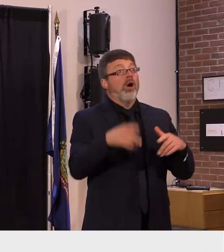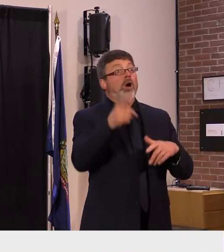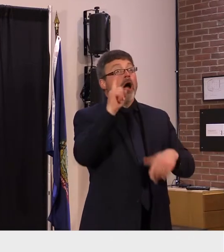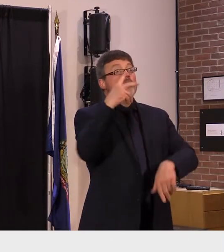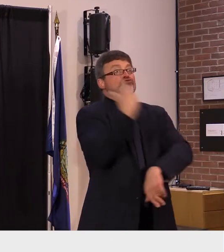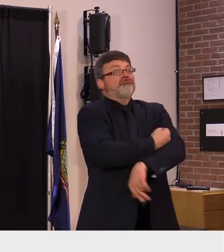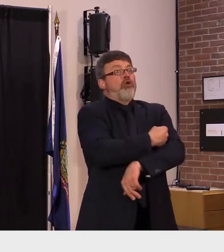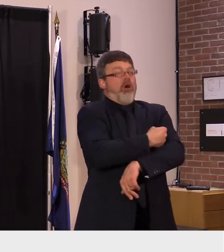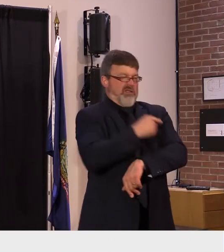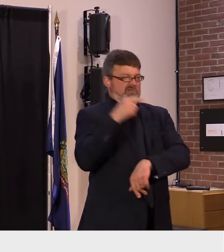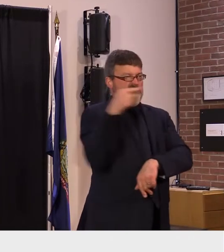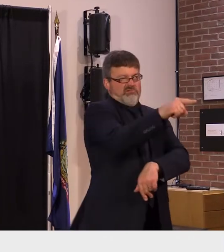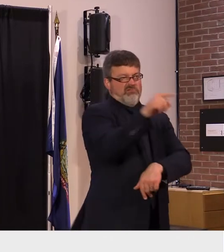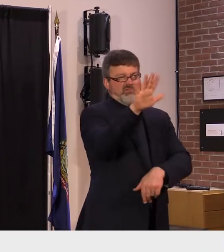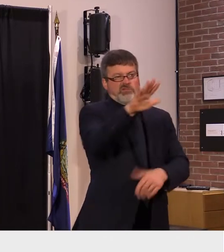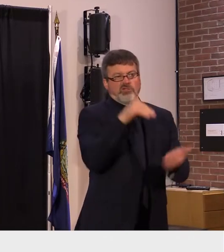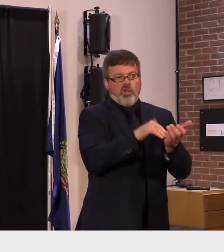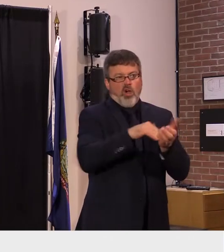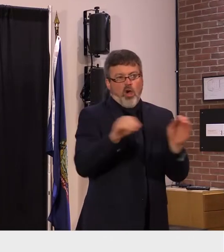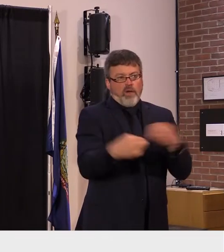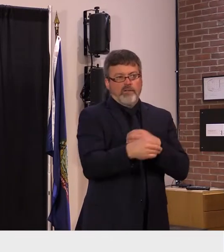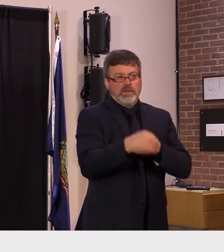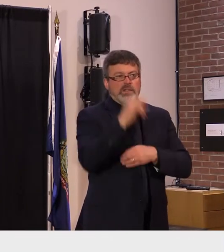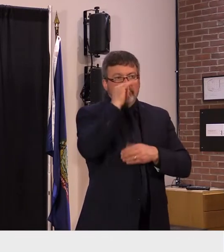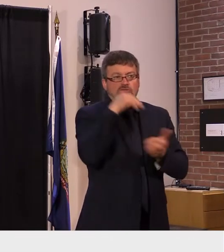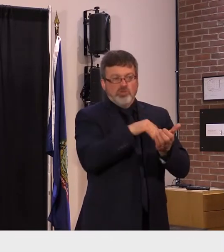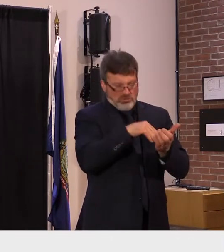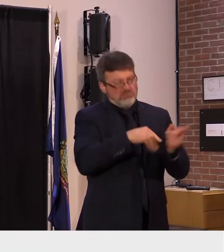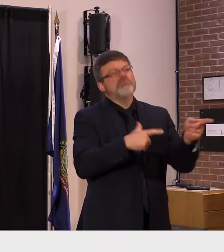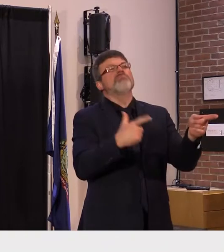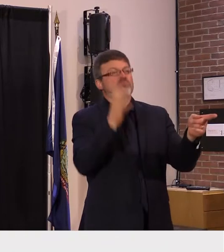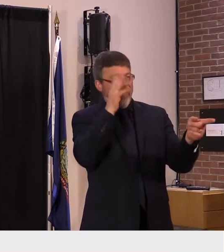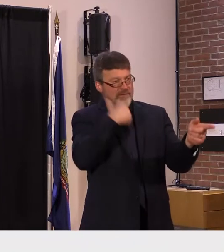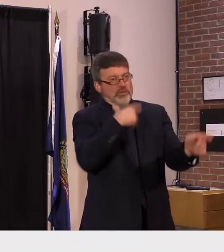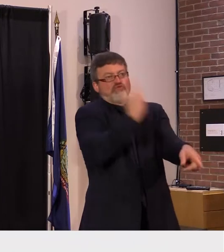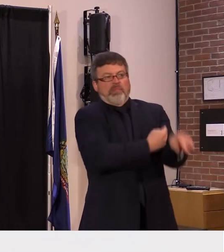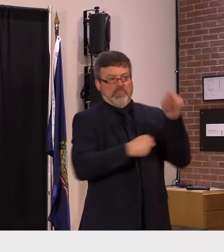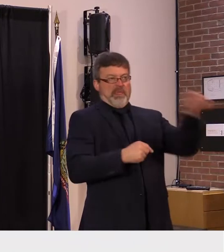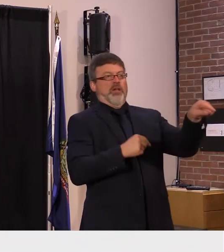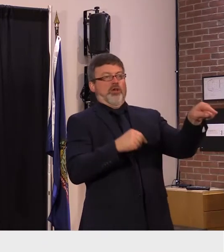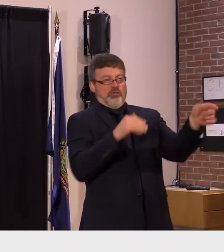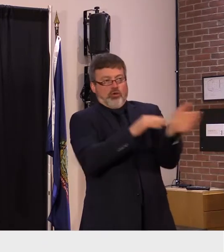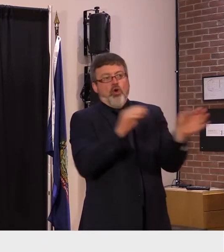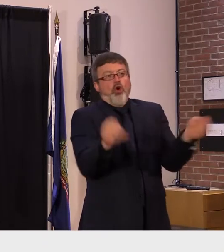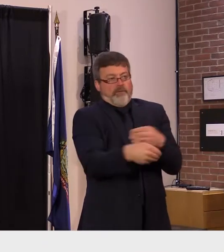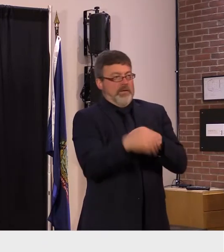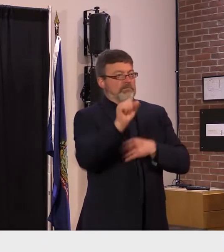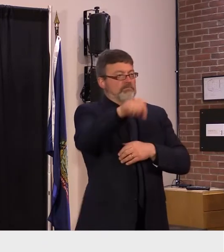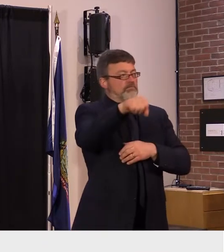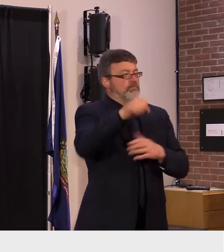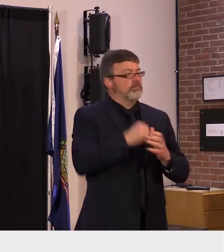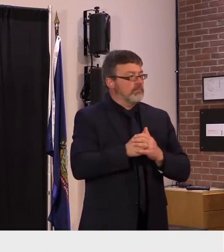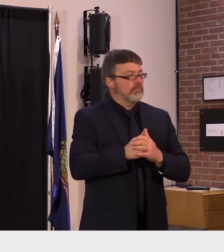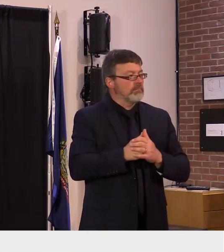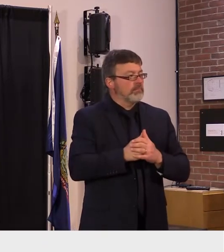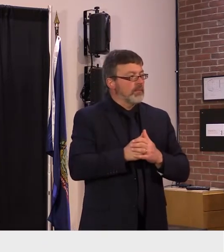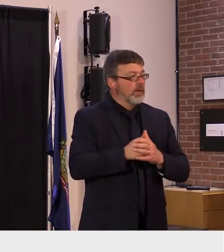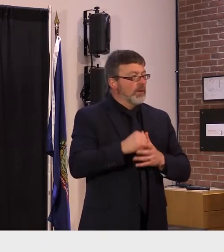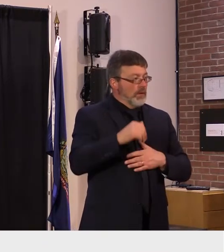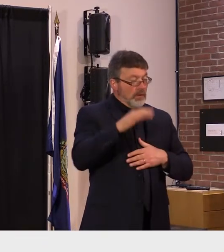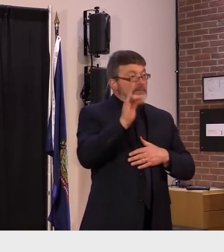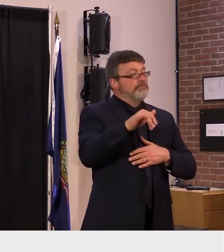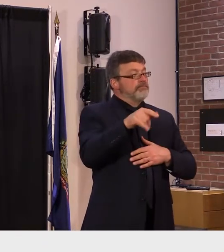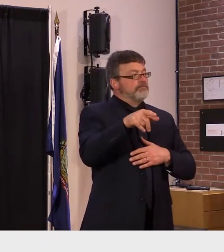we know that pediatricians are a trusted resource for parents and they can answer questions and provide a